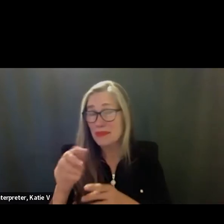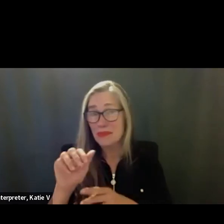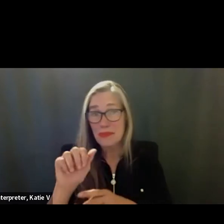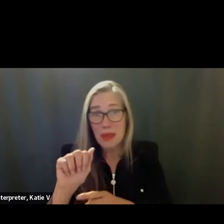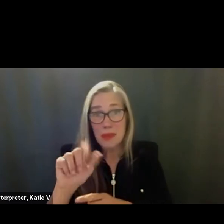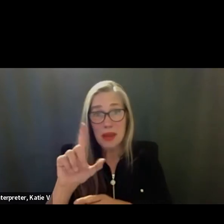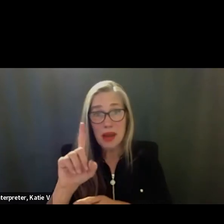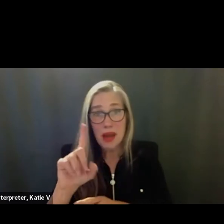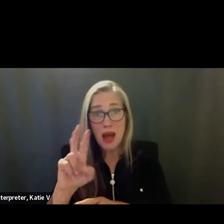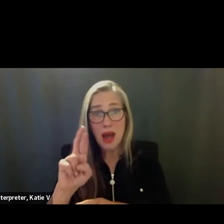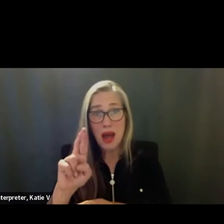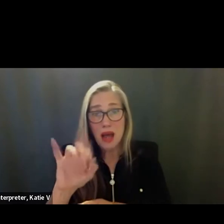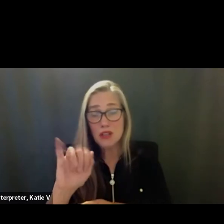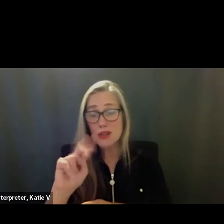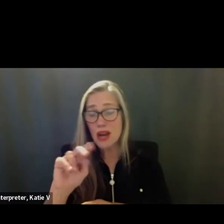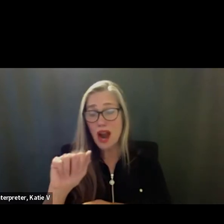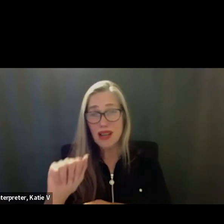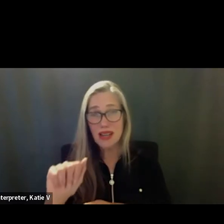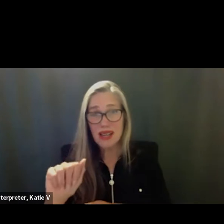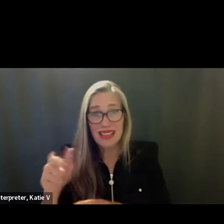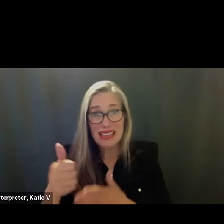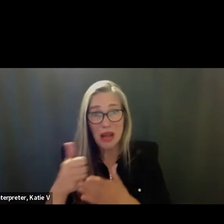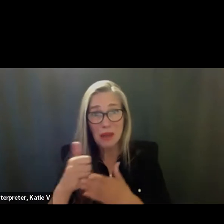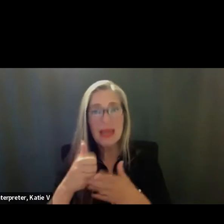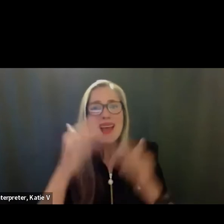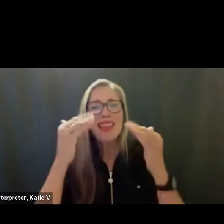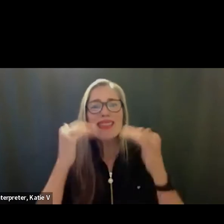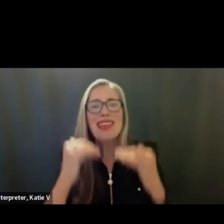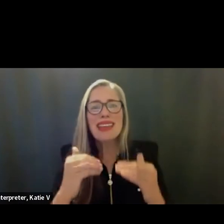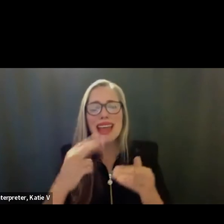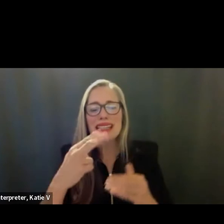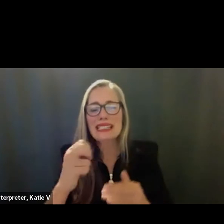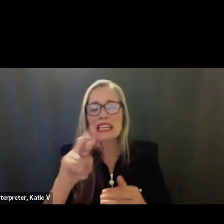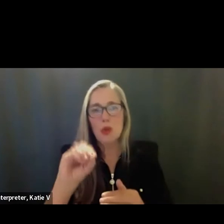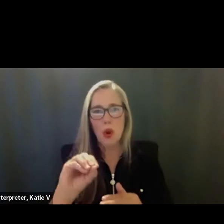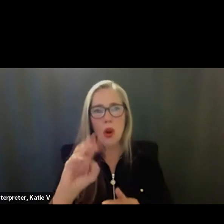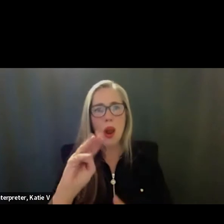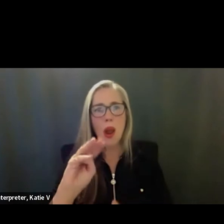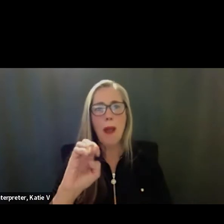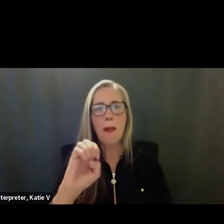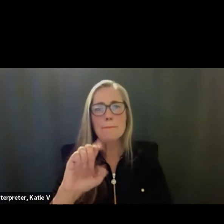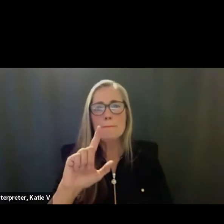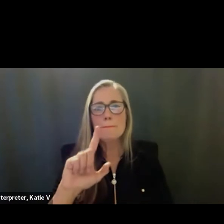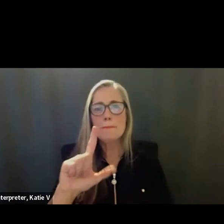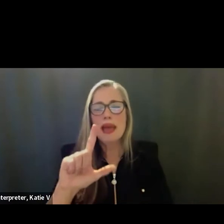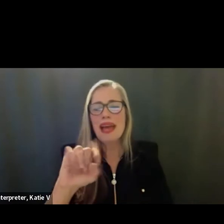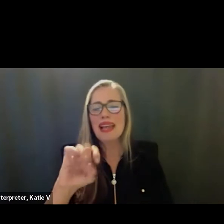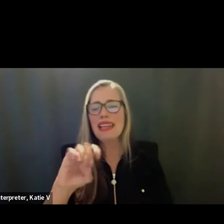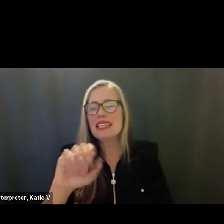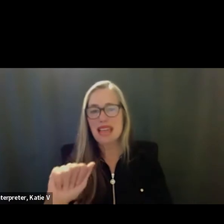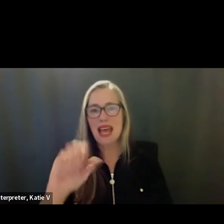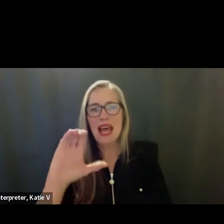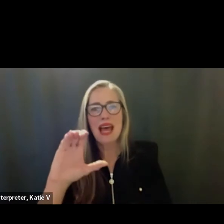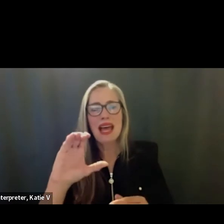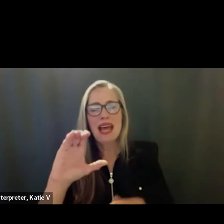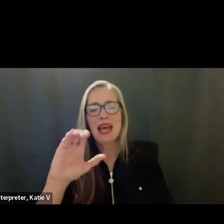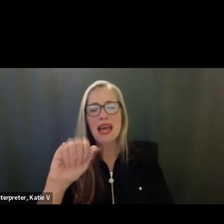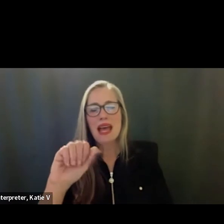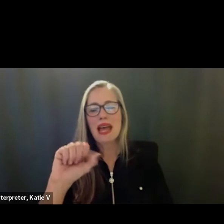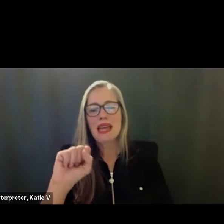With our next hero, Melissa Castle. One of the most outstanding teachers,